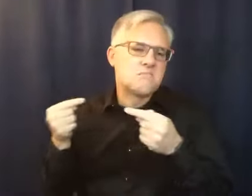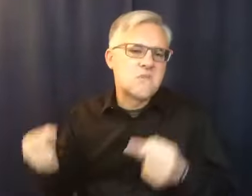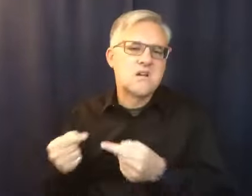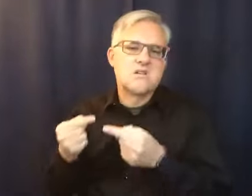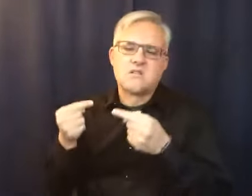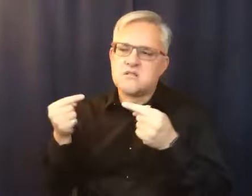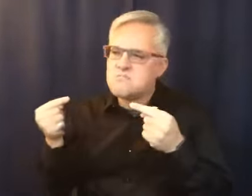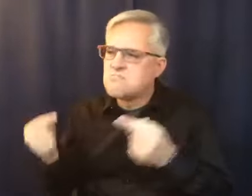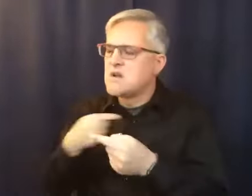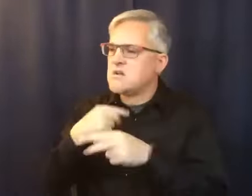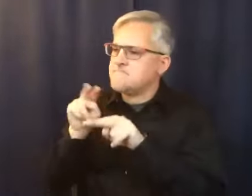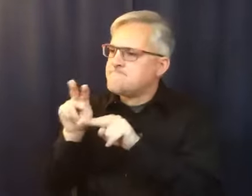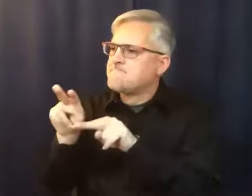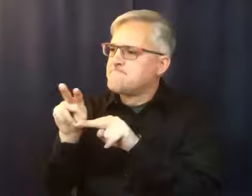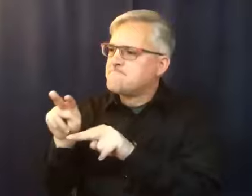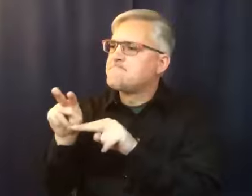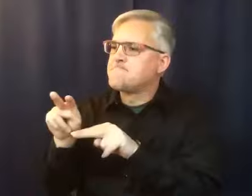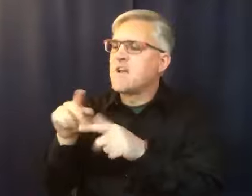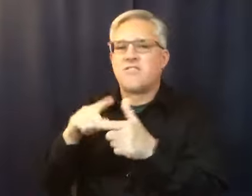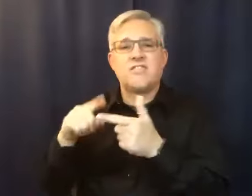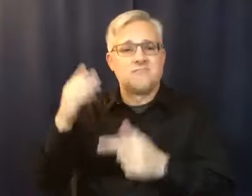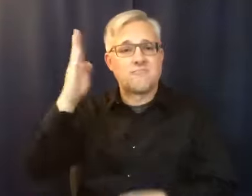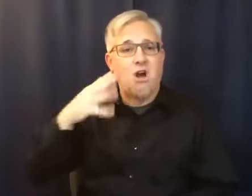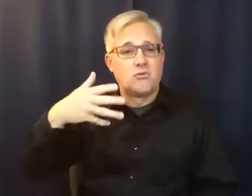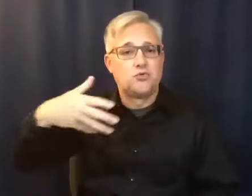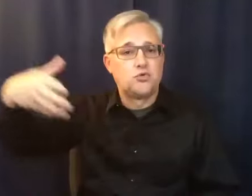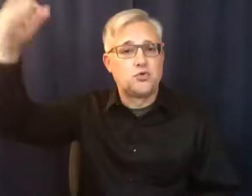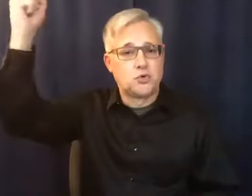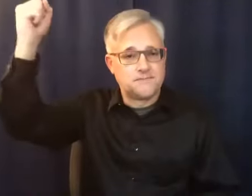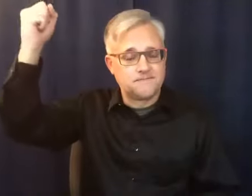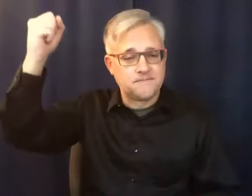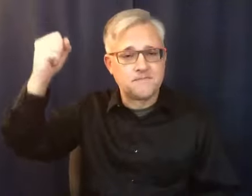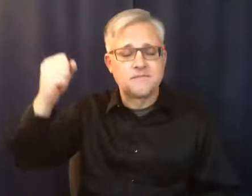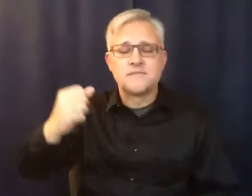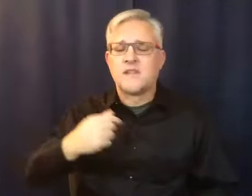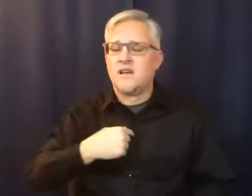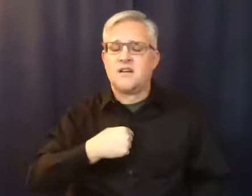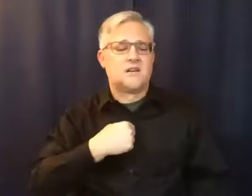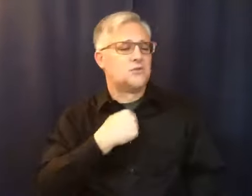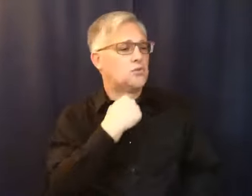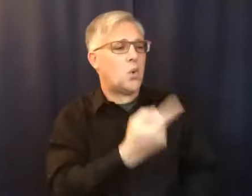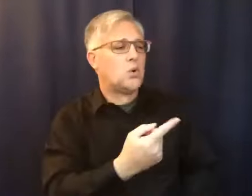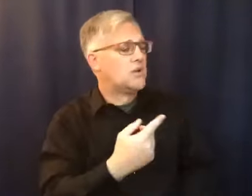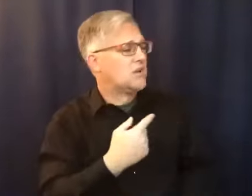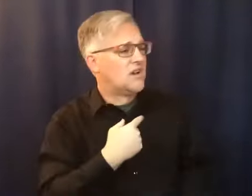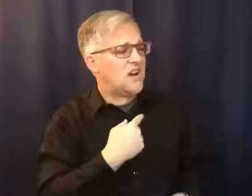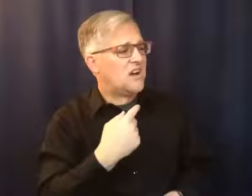And then God took her. And I said to one of my children, I don't think I can make it without Lisa. But you know what?